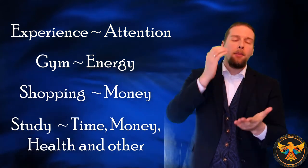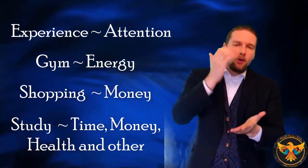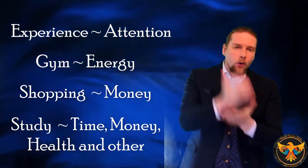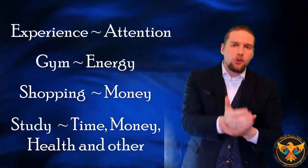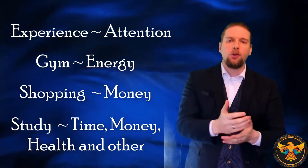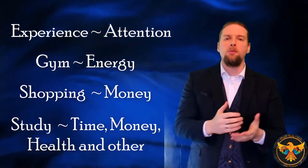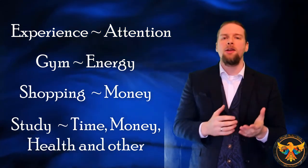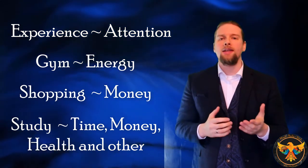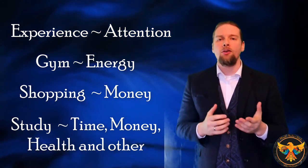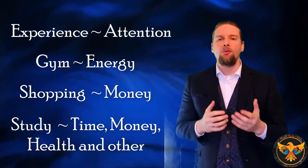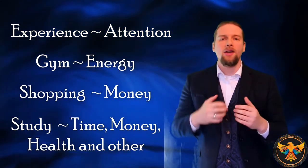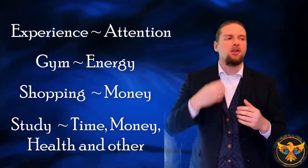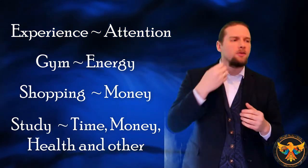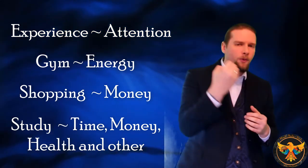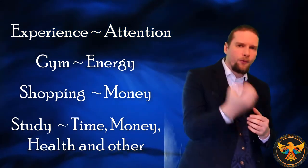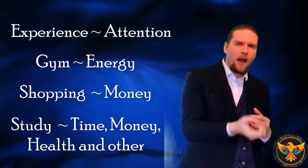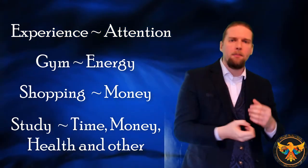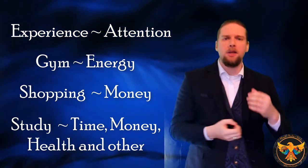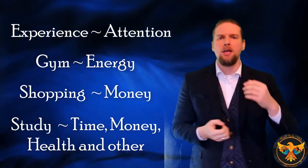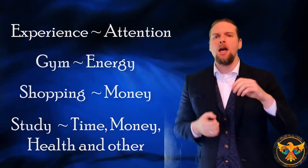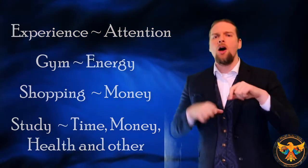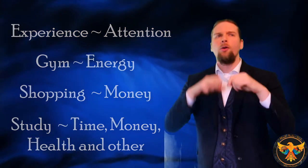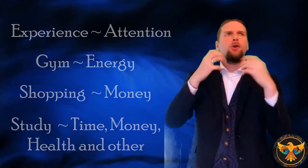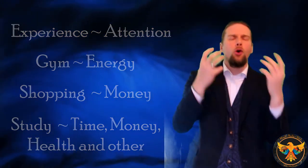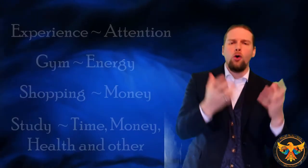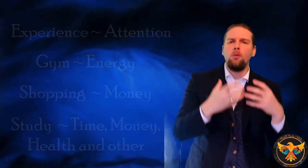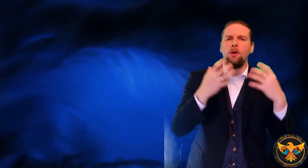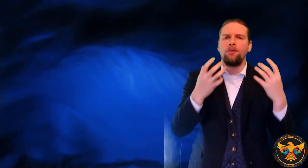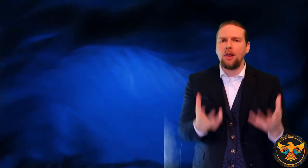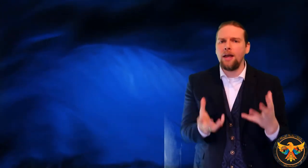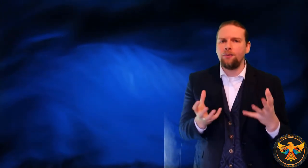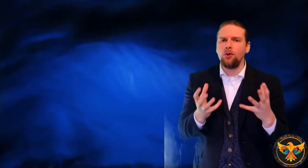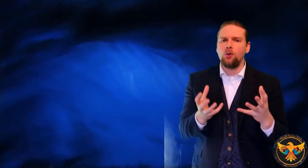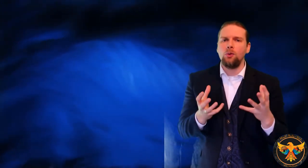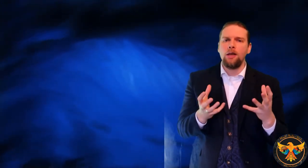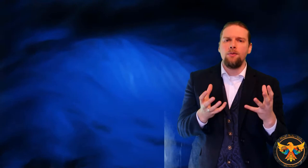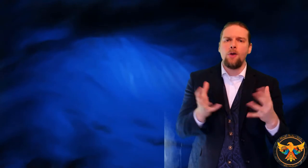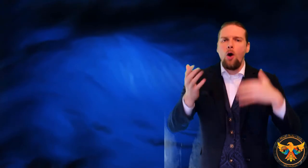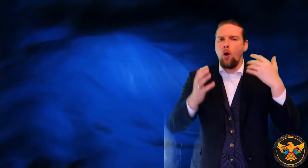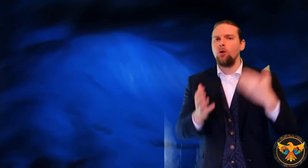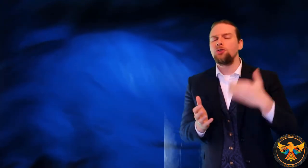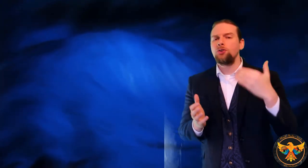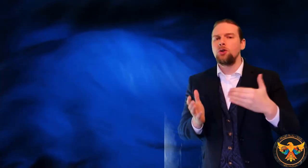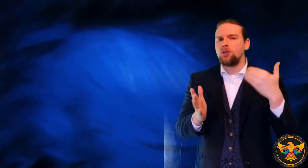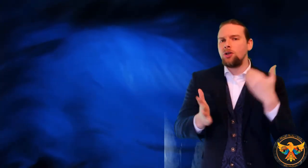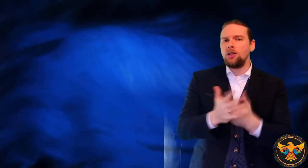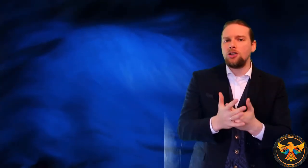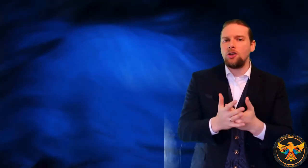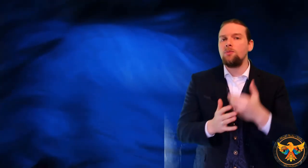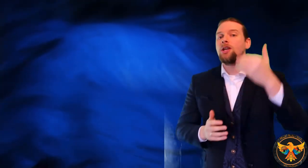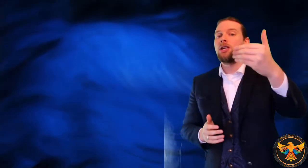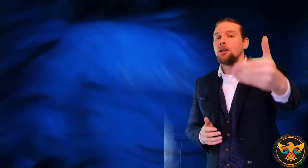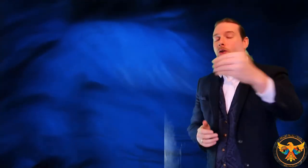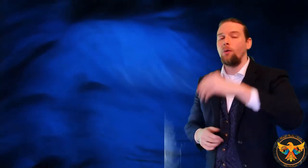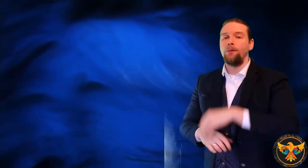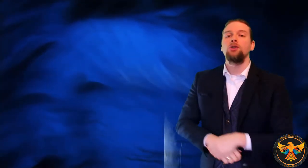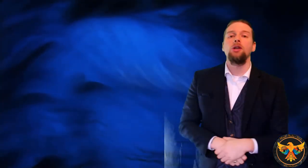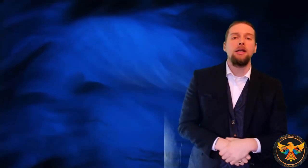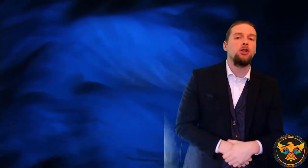But you're also going to make sacrifices of your family, of your home, of the life that you live, all so that you can study this subject that hopefully is going to lead